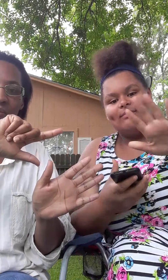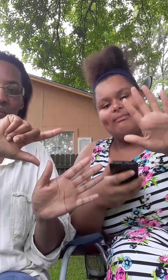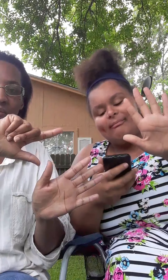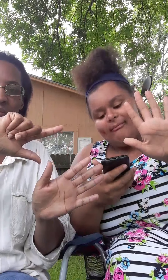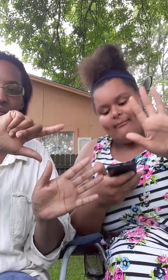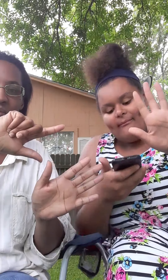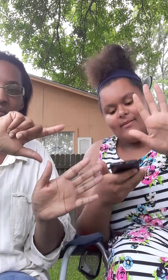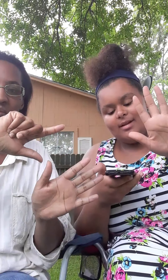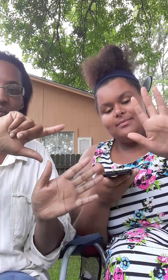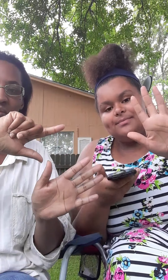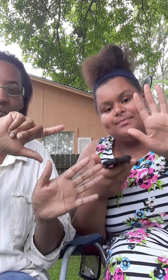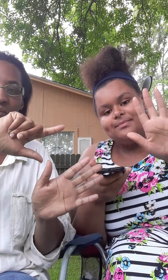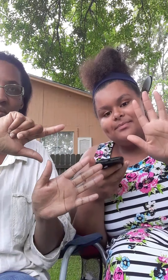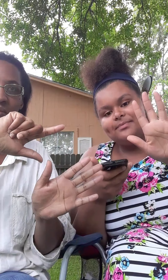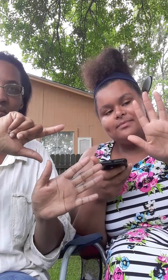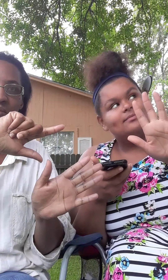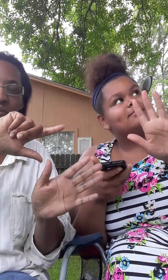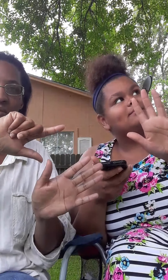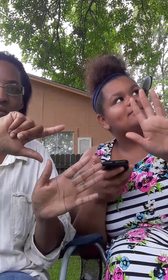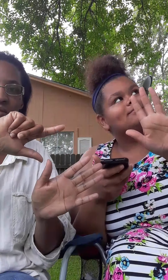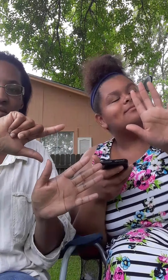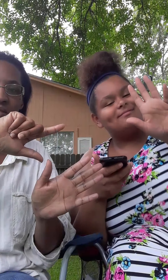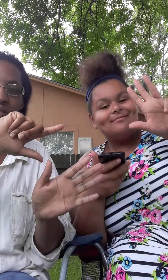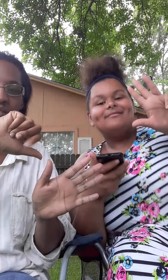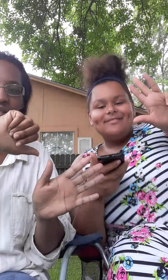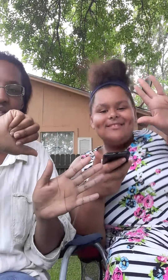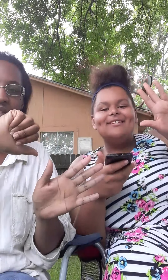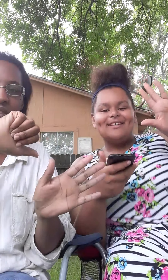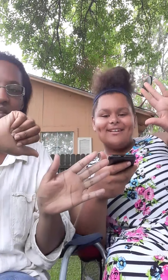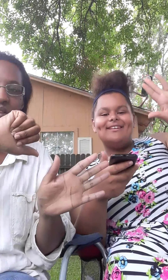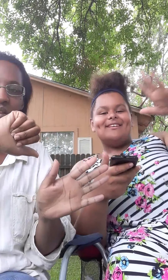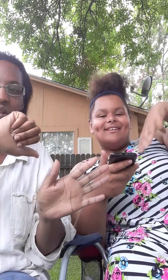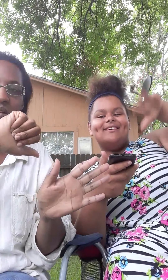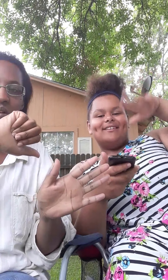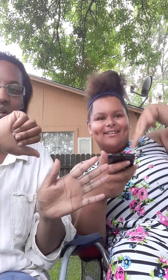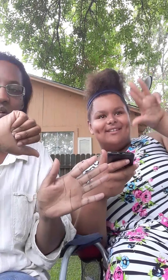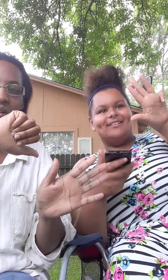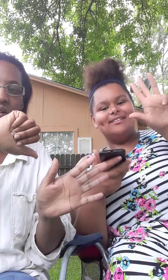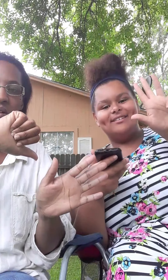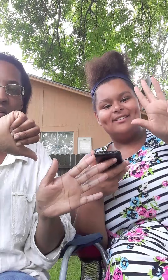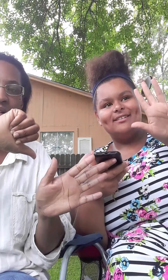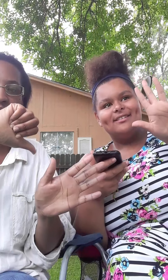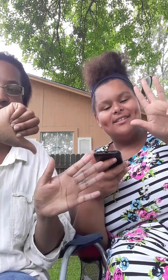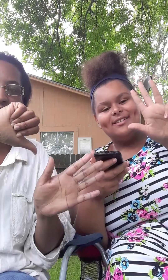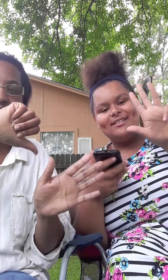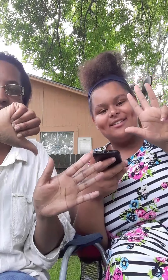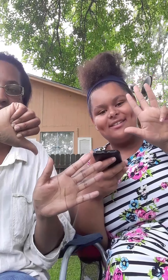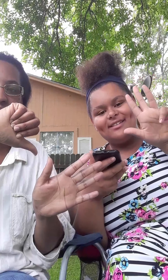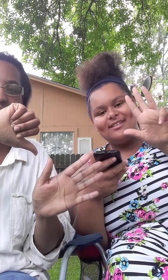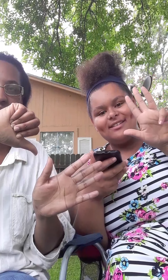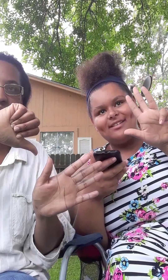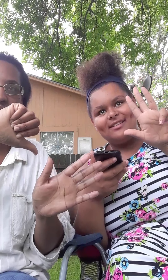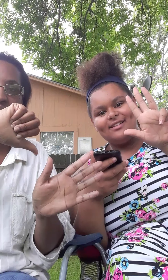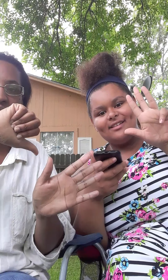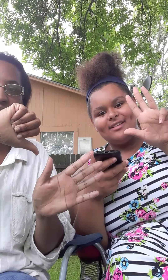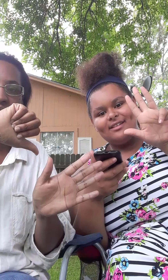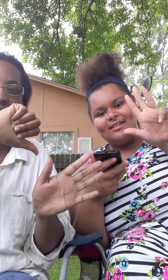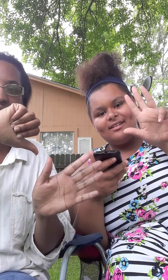Put a finger down if your grandma's house was the spot for you and all your cousins. Yeah. Put a finger down if you know what taking a walk on